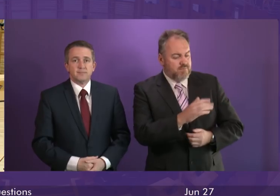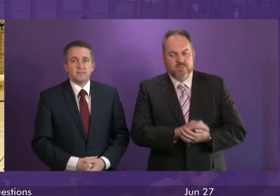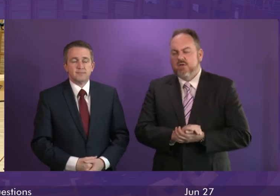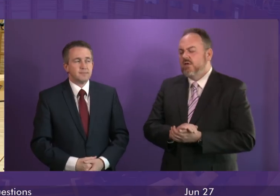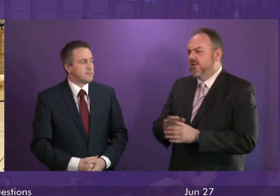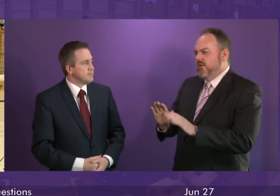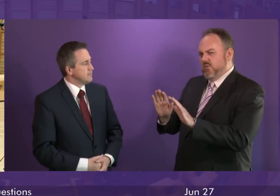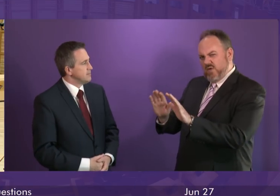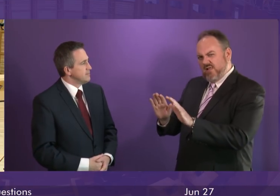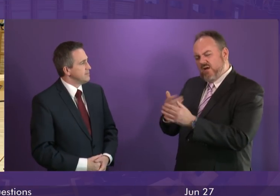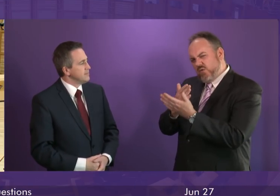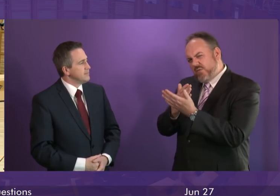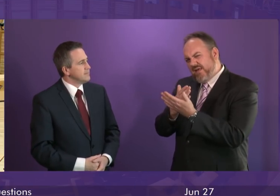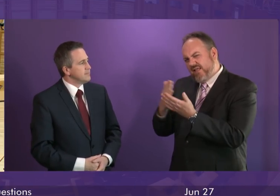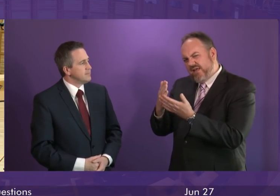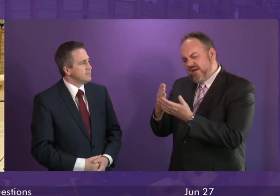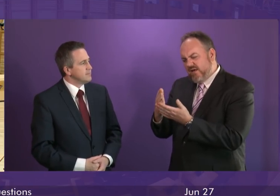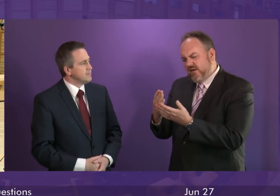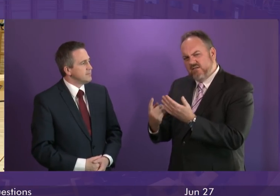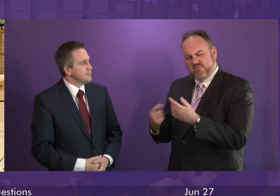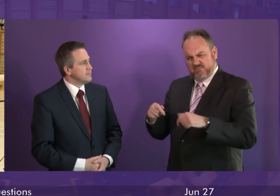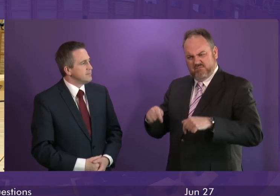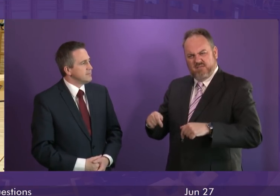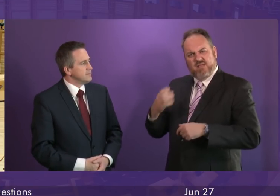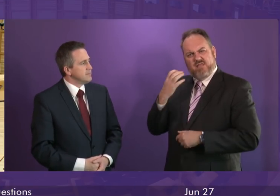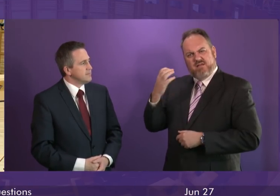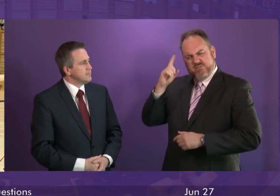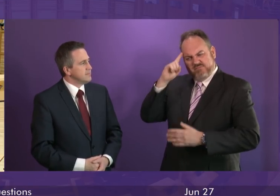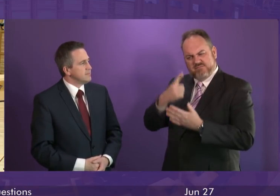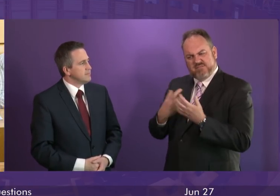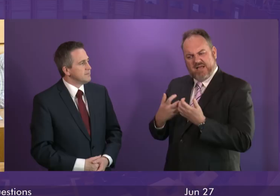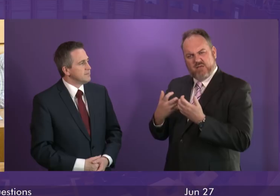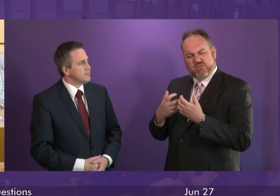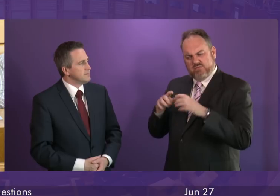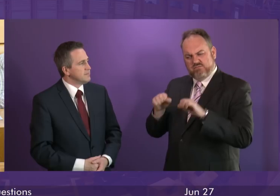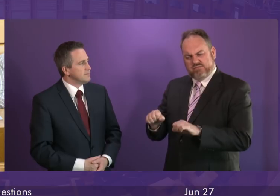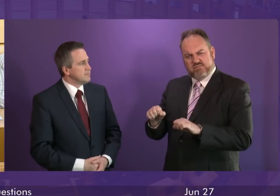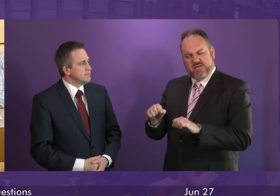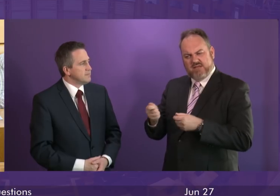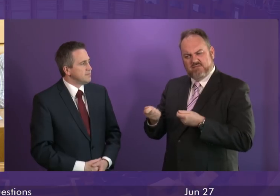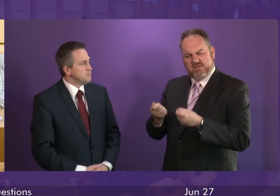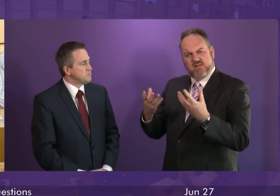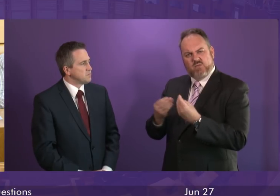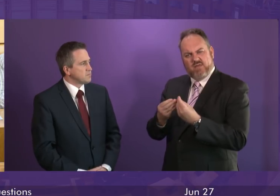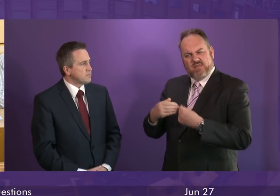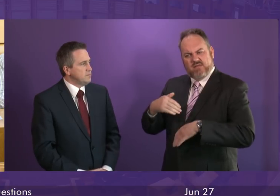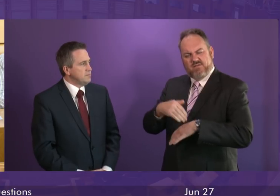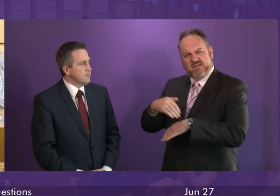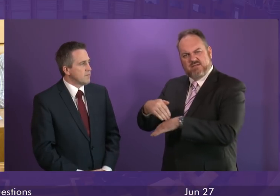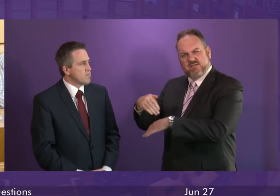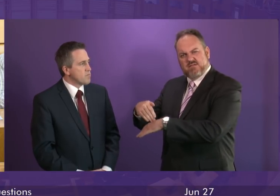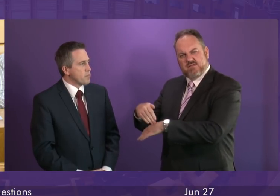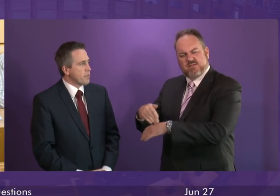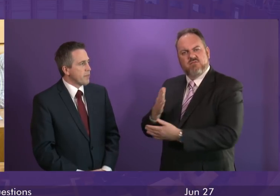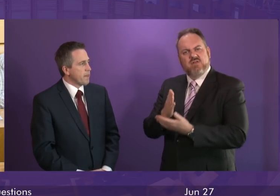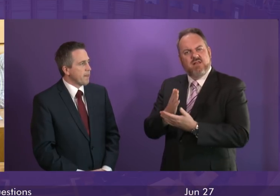Well, let's just spell out what exactly happens under this government's new Management of Offenders Act, the one about which she talks. The SNP says